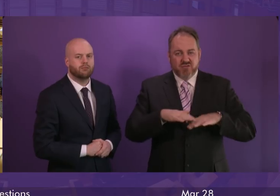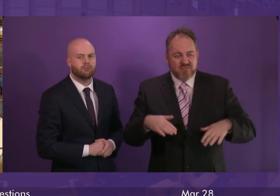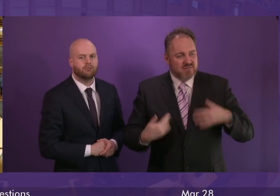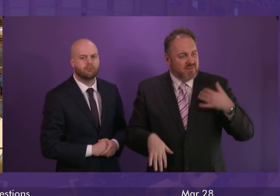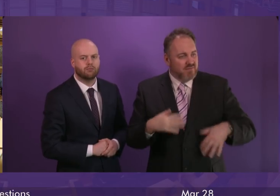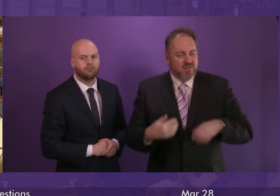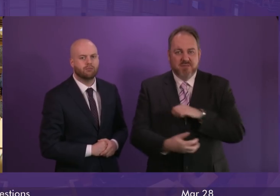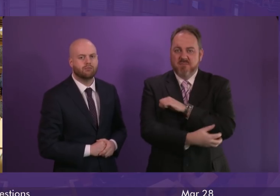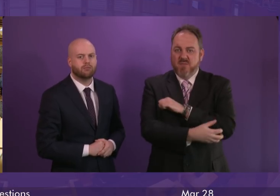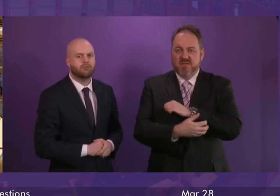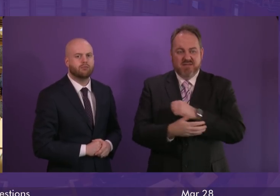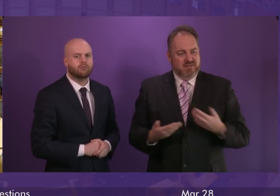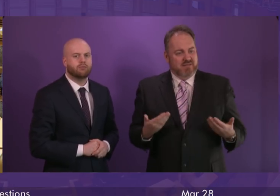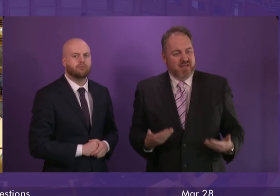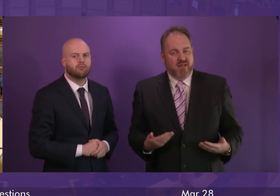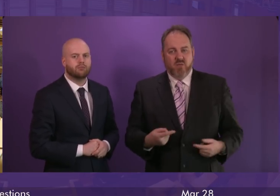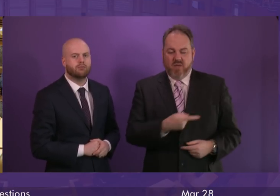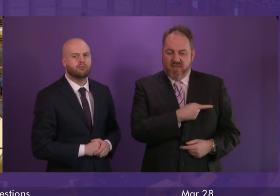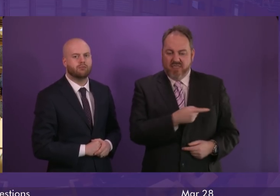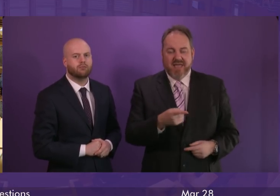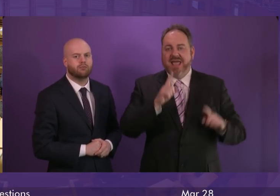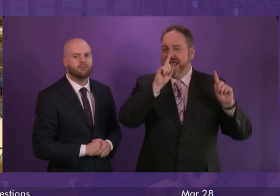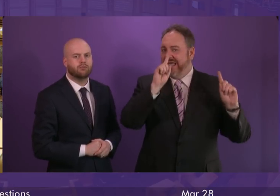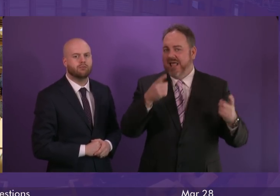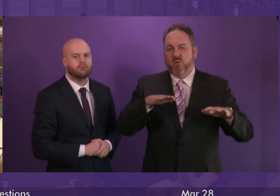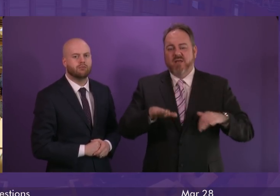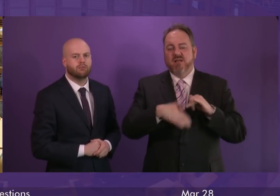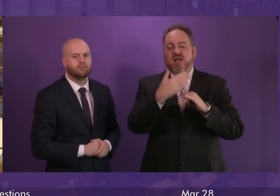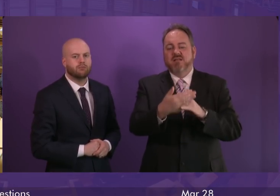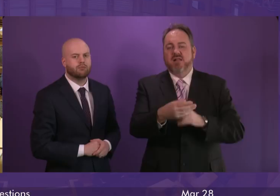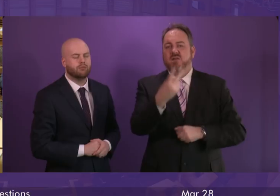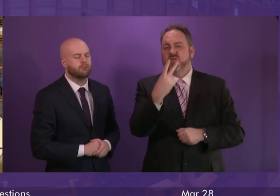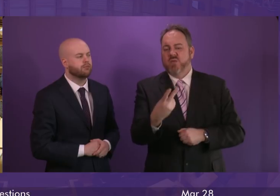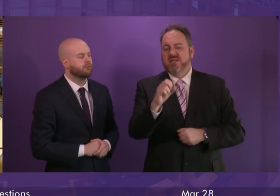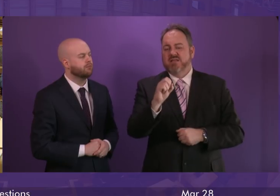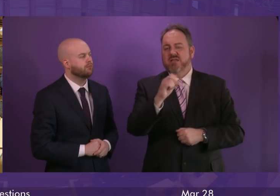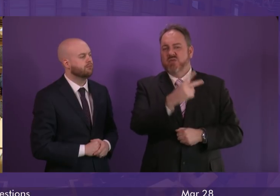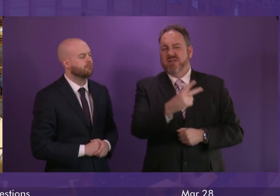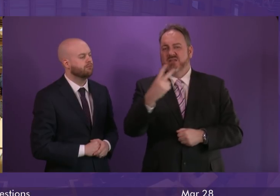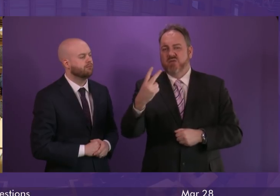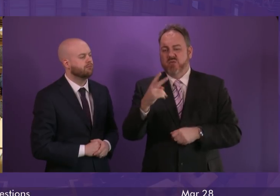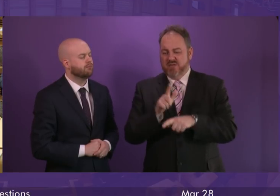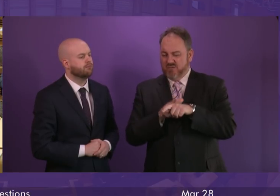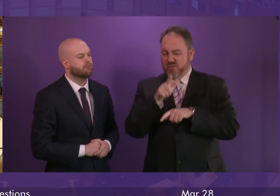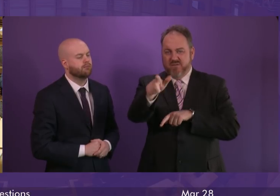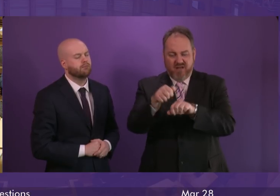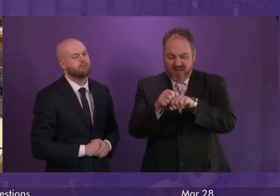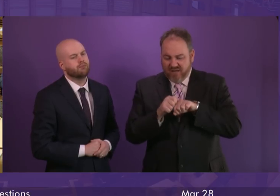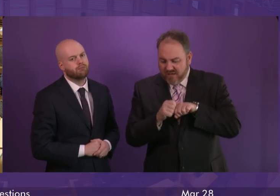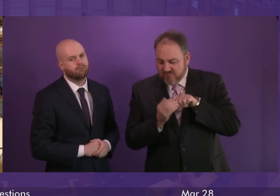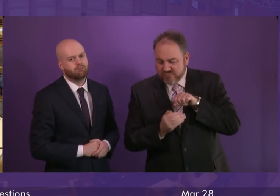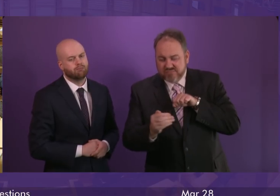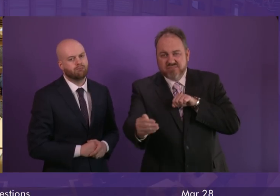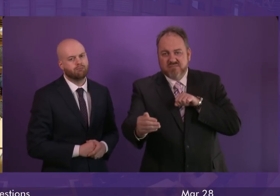Children in poverty really can't wait until 2022. So First Minister can you tell us